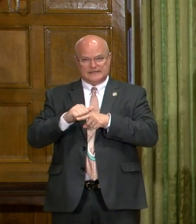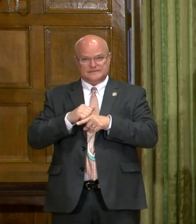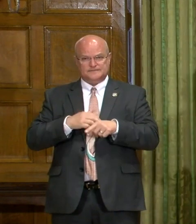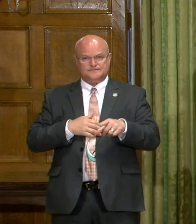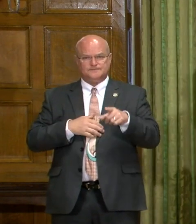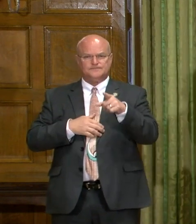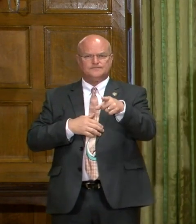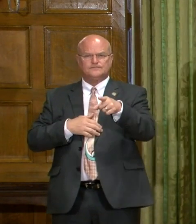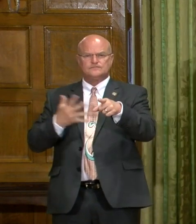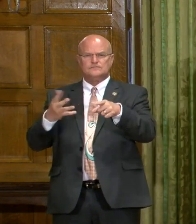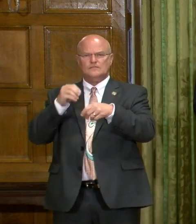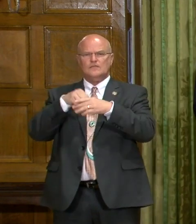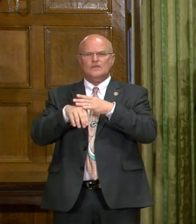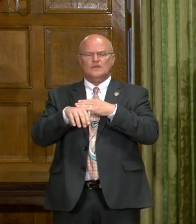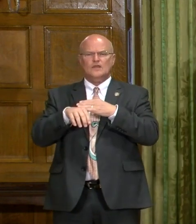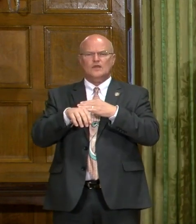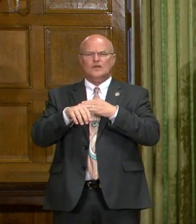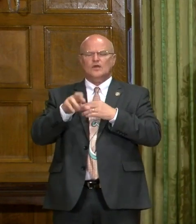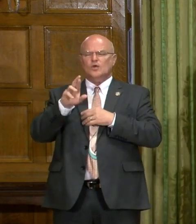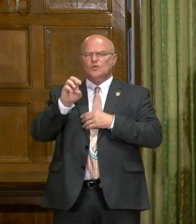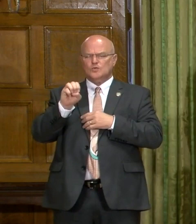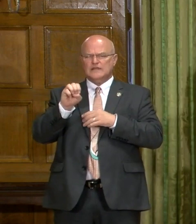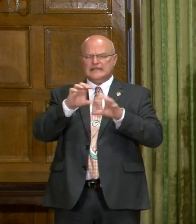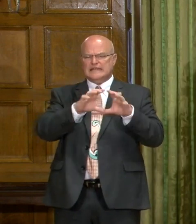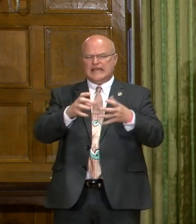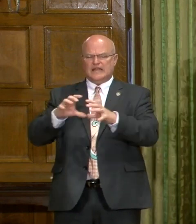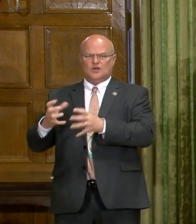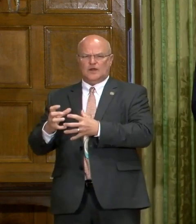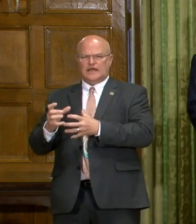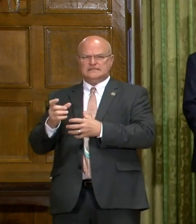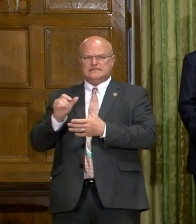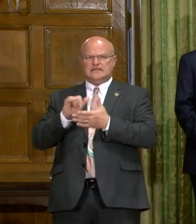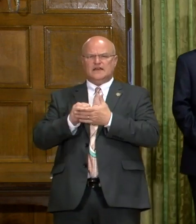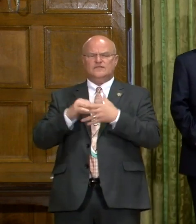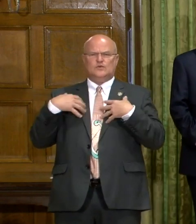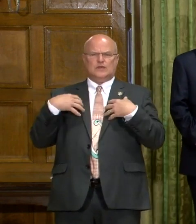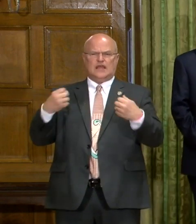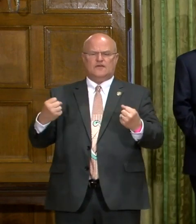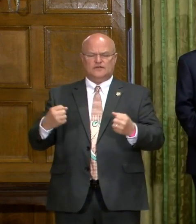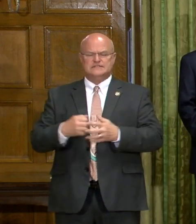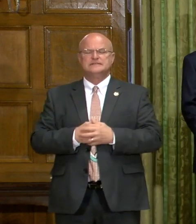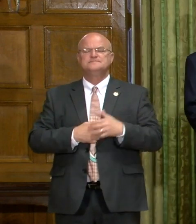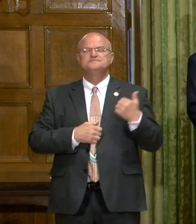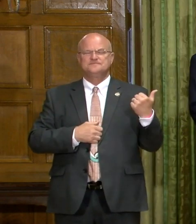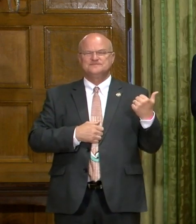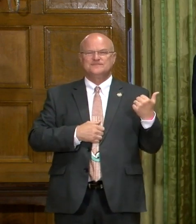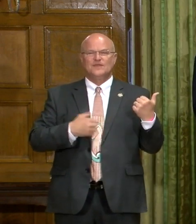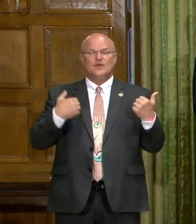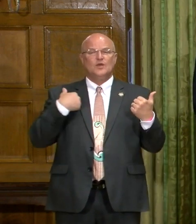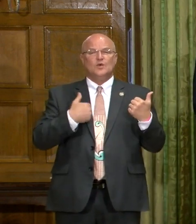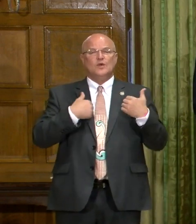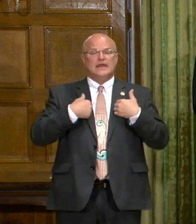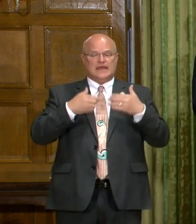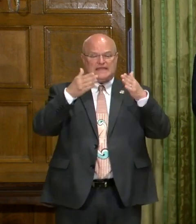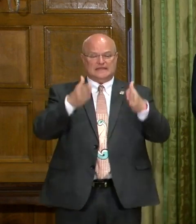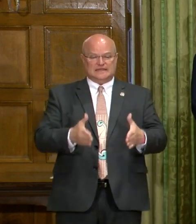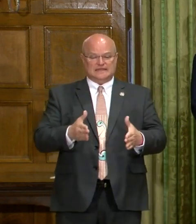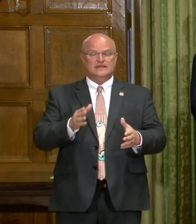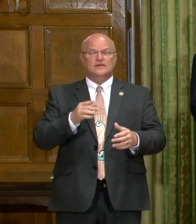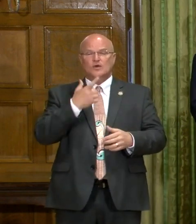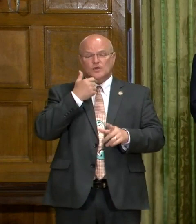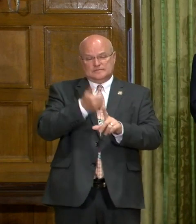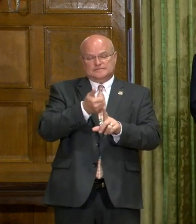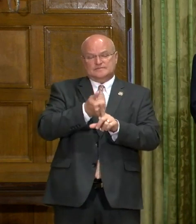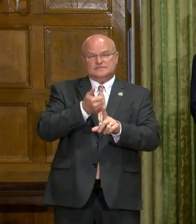What went into the recategorizing of the other recoveries? Well, we had individuals who